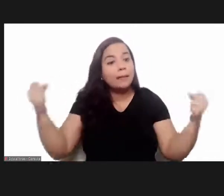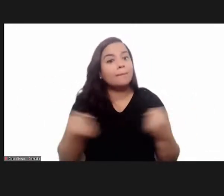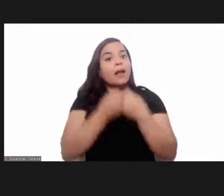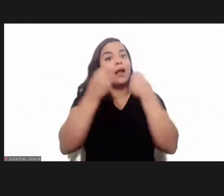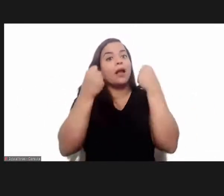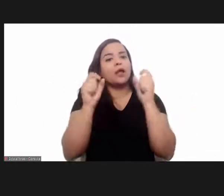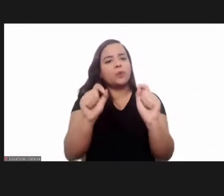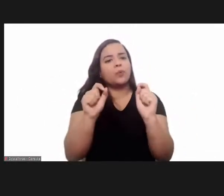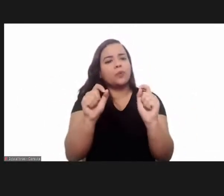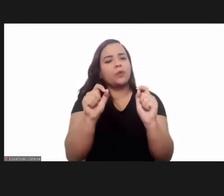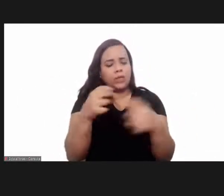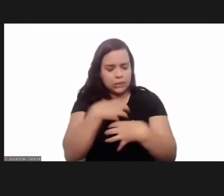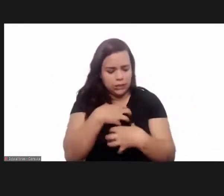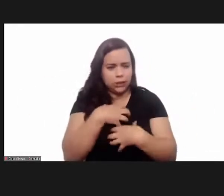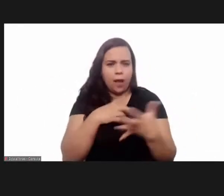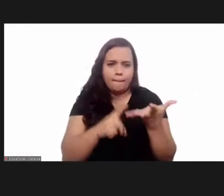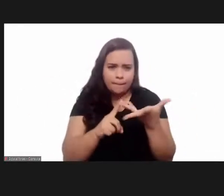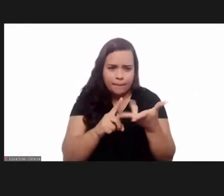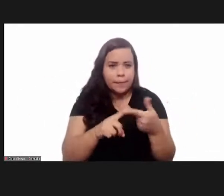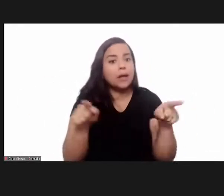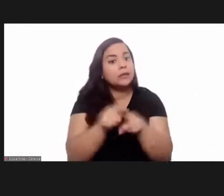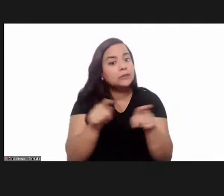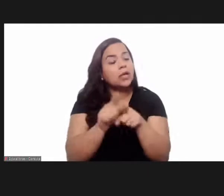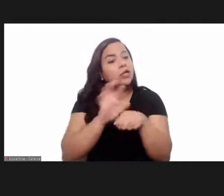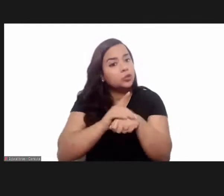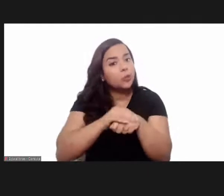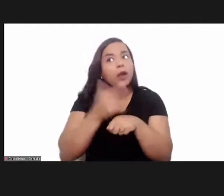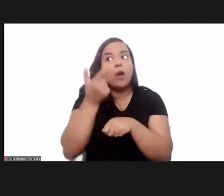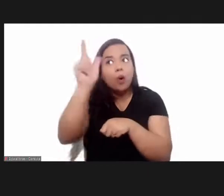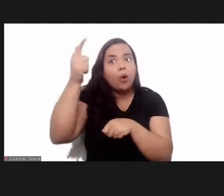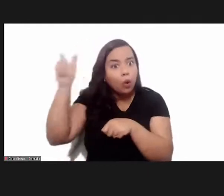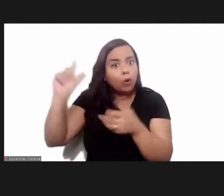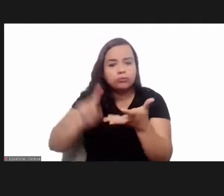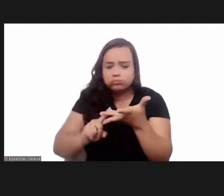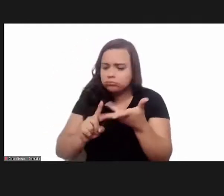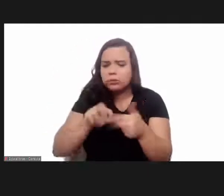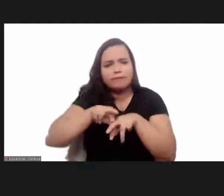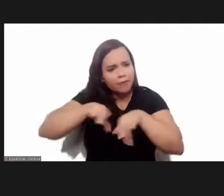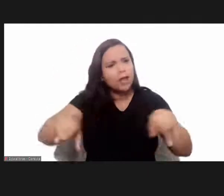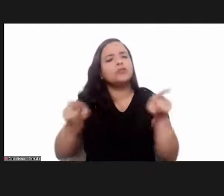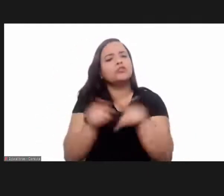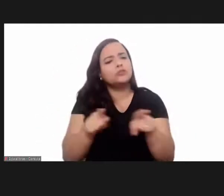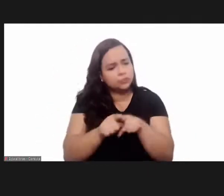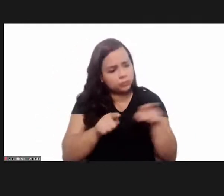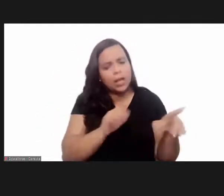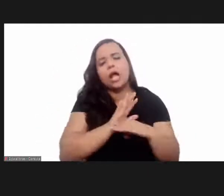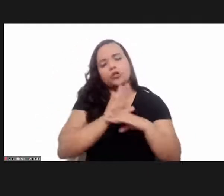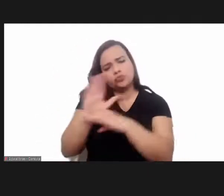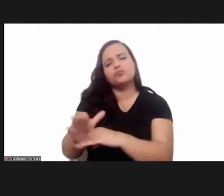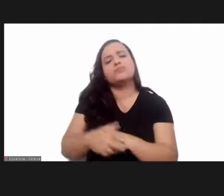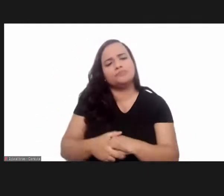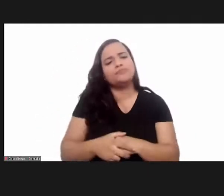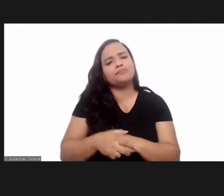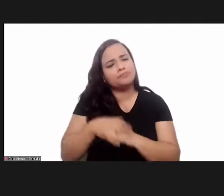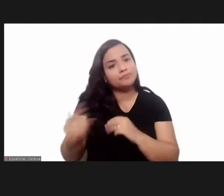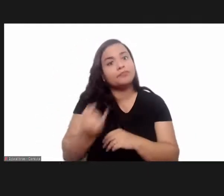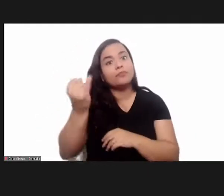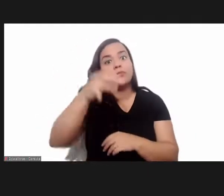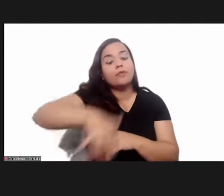cycle and its impact and all the way to spillovers and other research and other diseases it